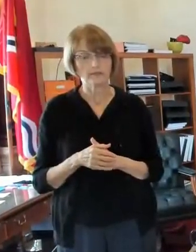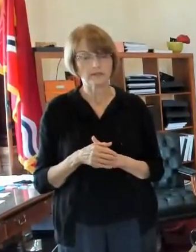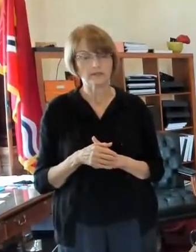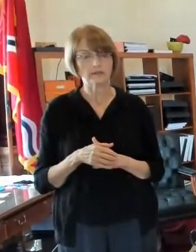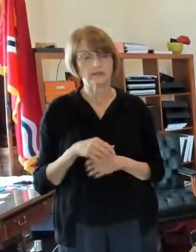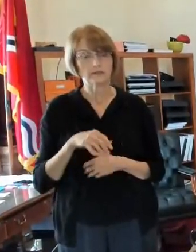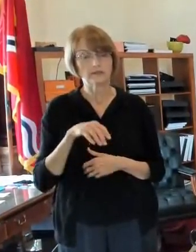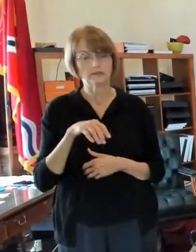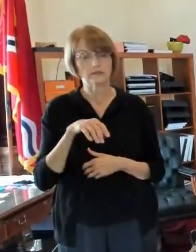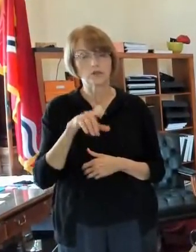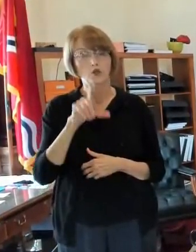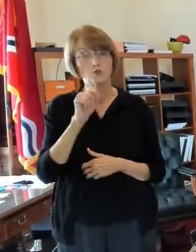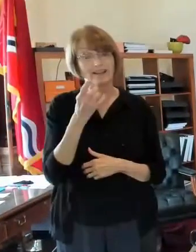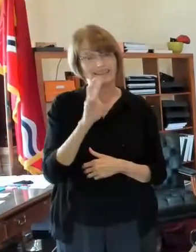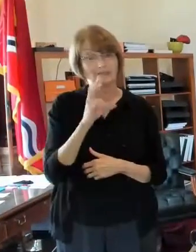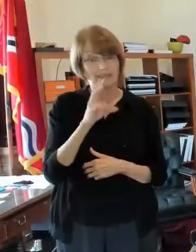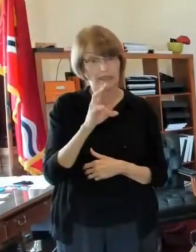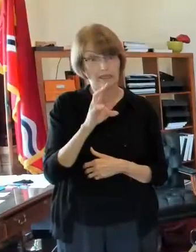2017